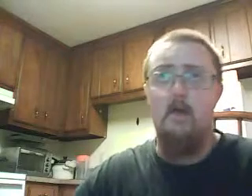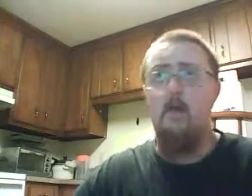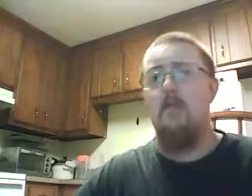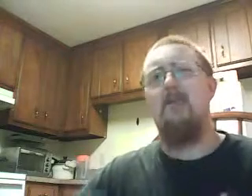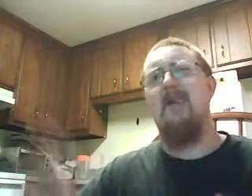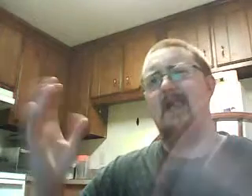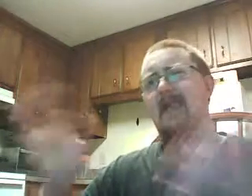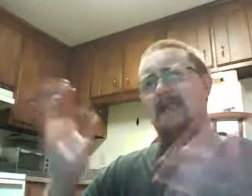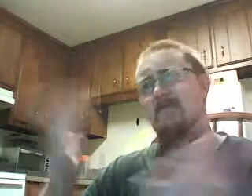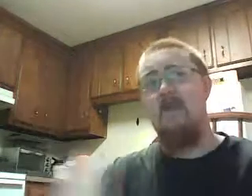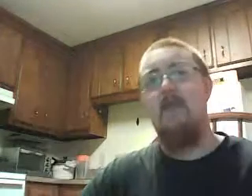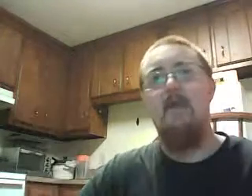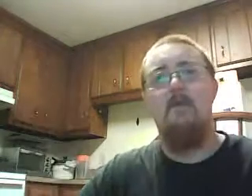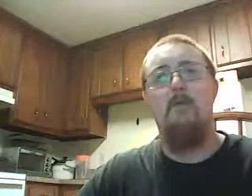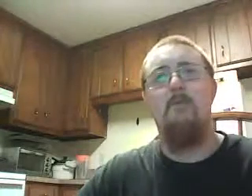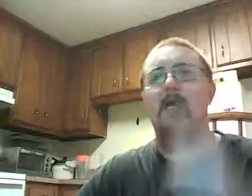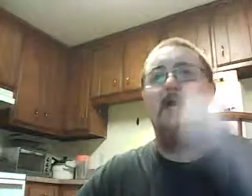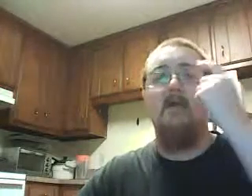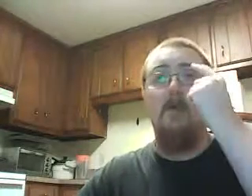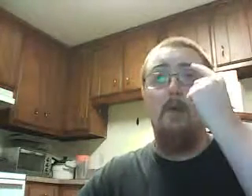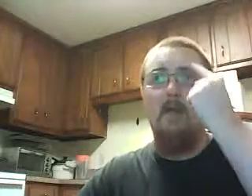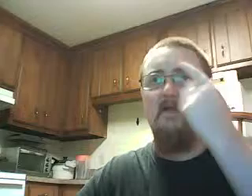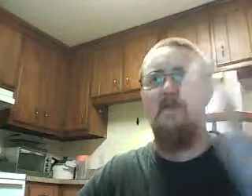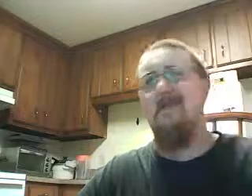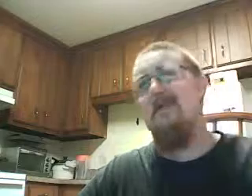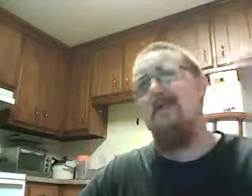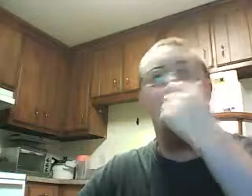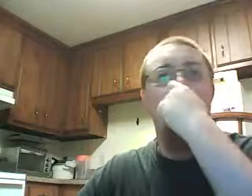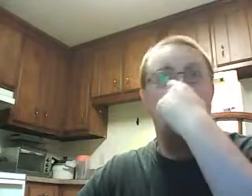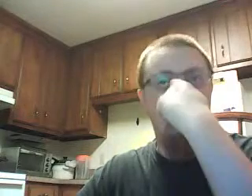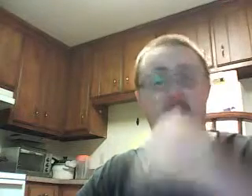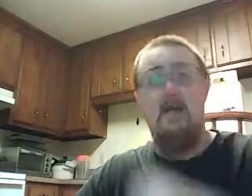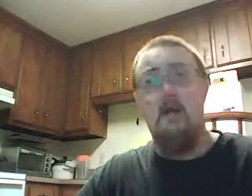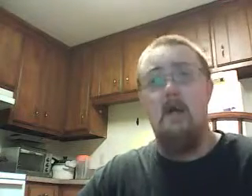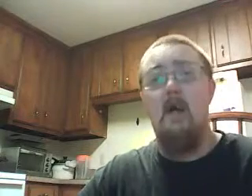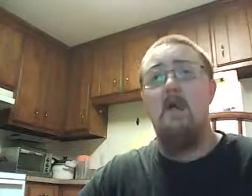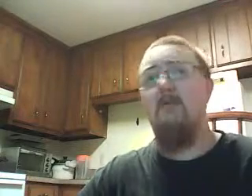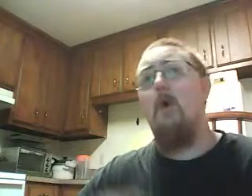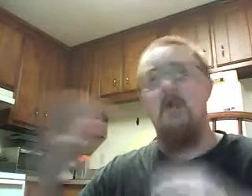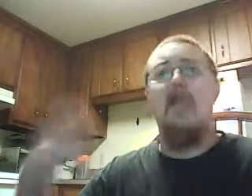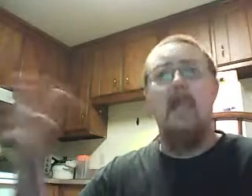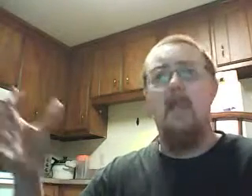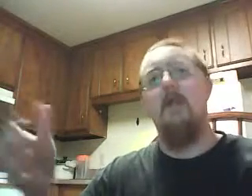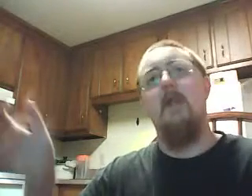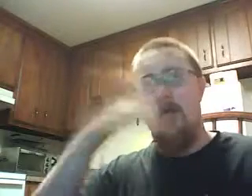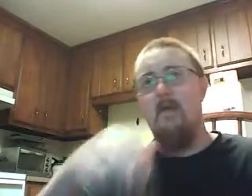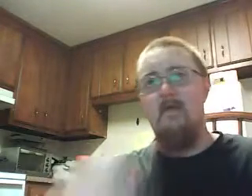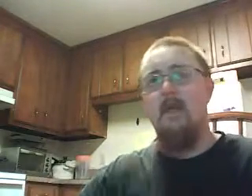that's why I kind of hate to get things to them now that I know that. And it's like, eh, I'll try and sell it online as far as I can and then I'll get rid of it, you